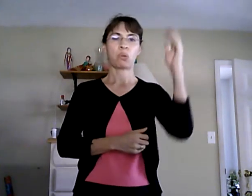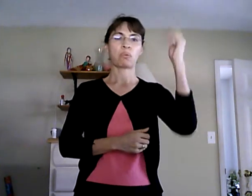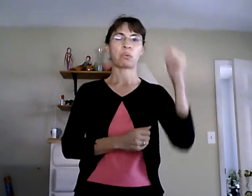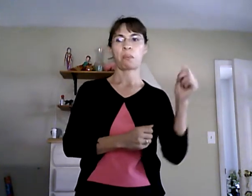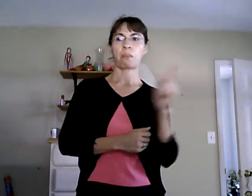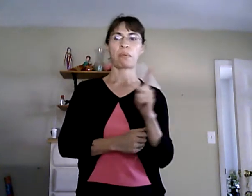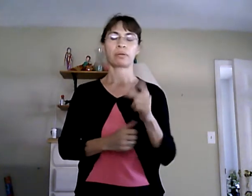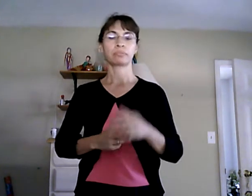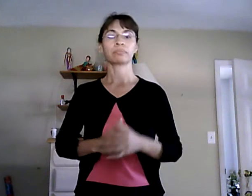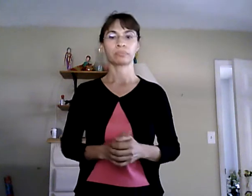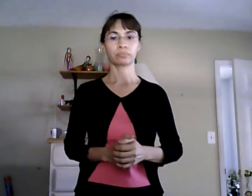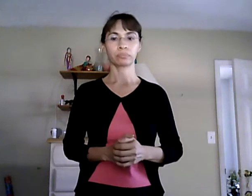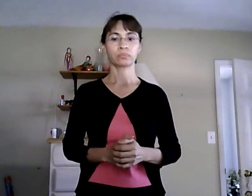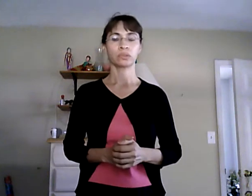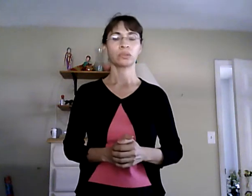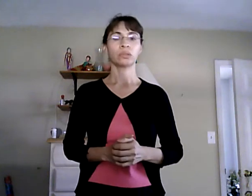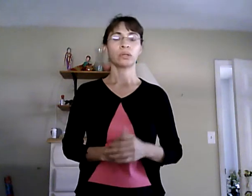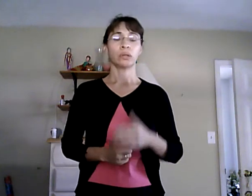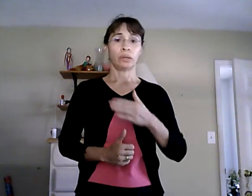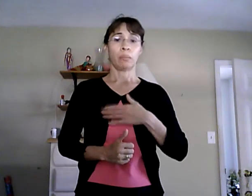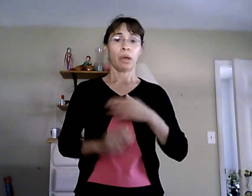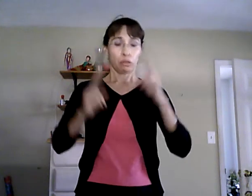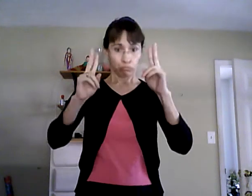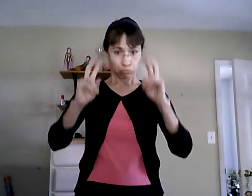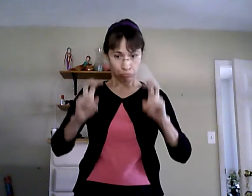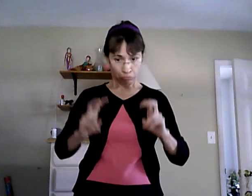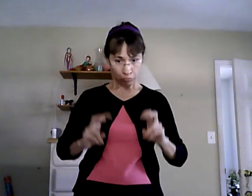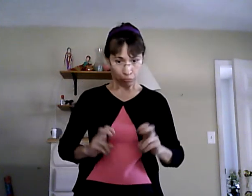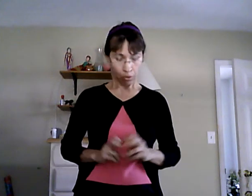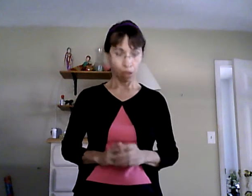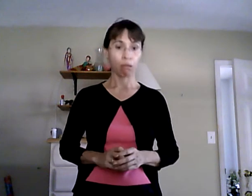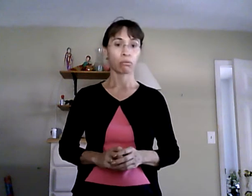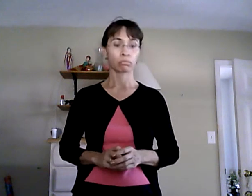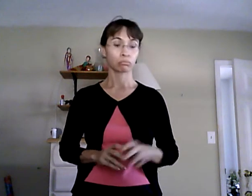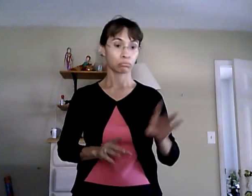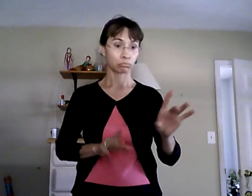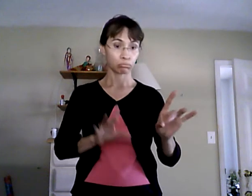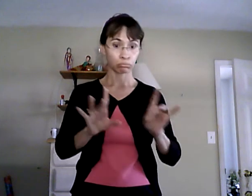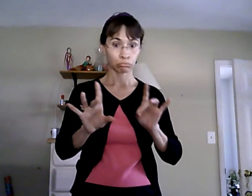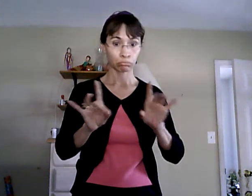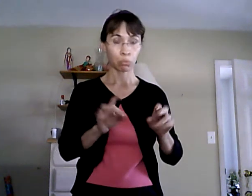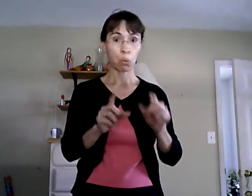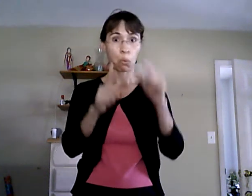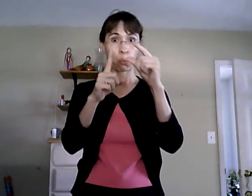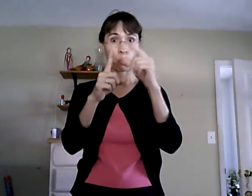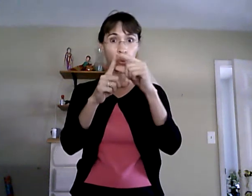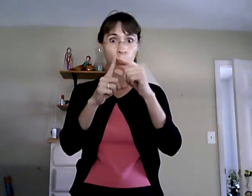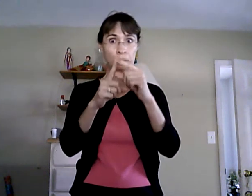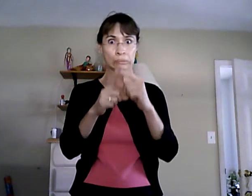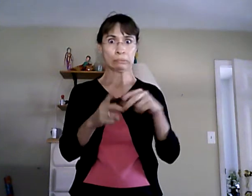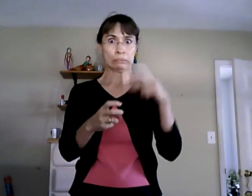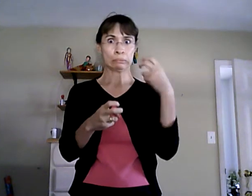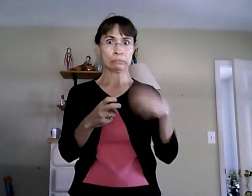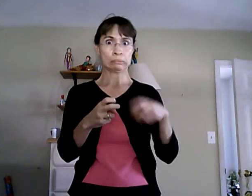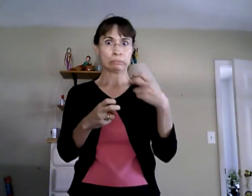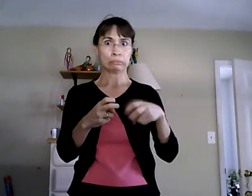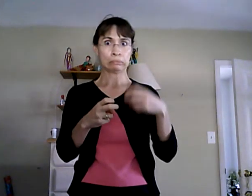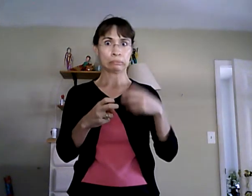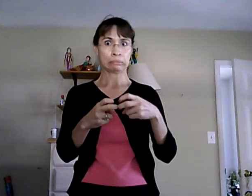to it during my research I encountered a lot very hard vocabulary so I feel